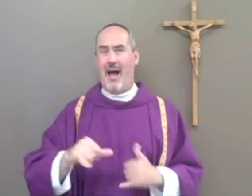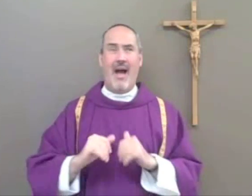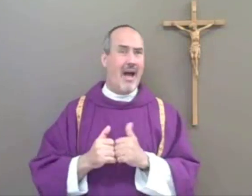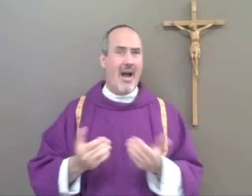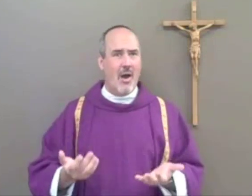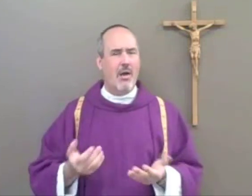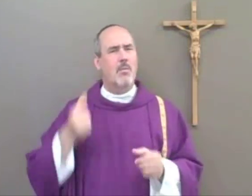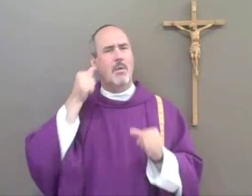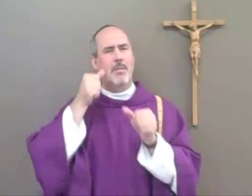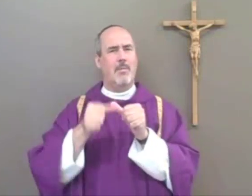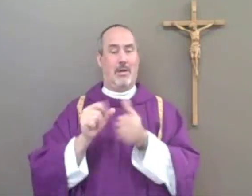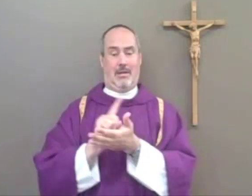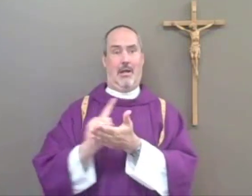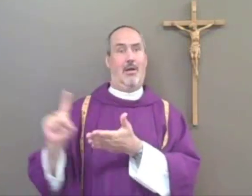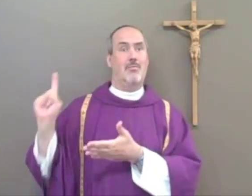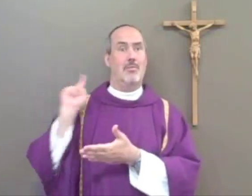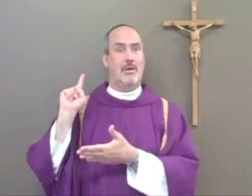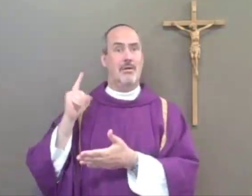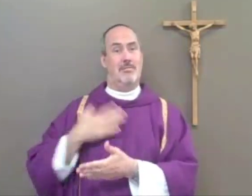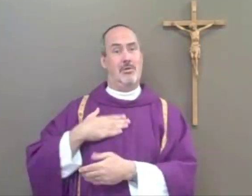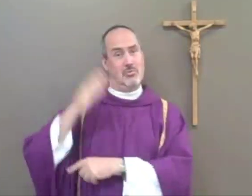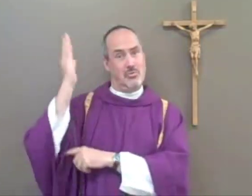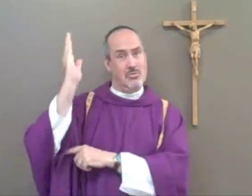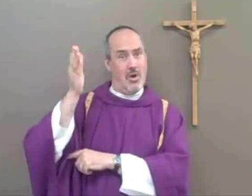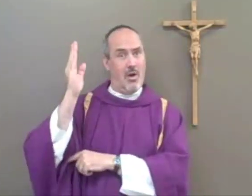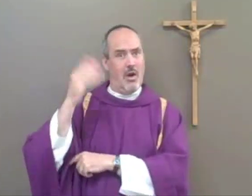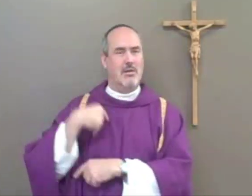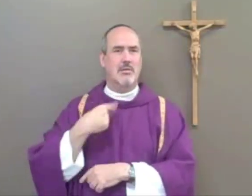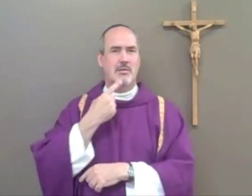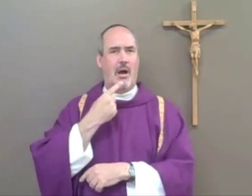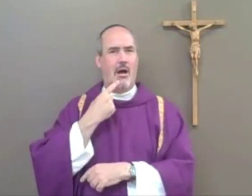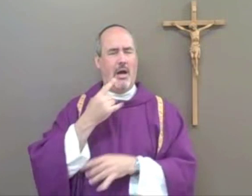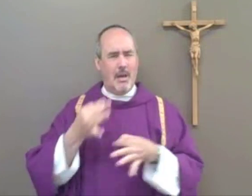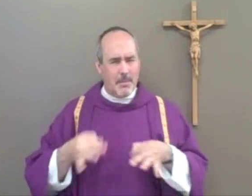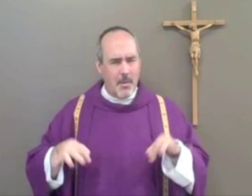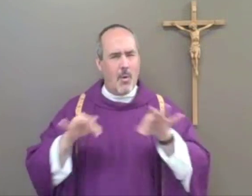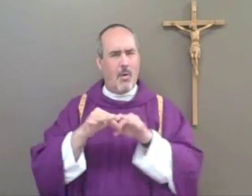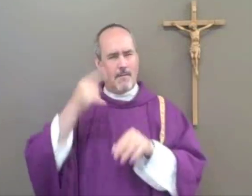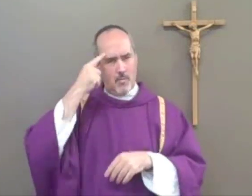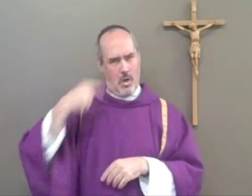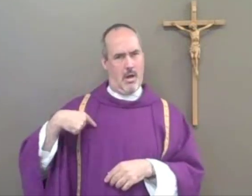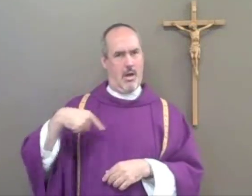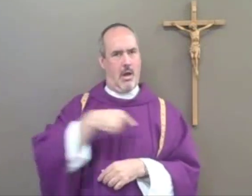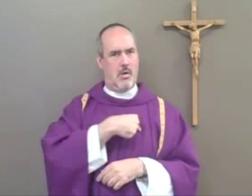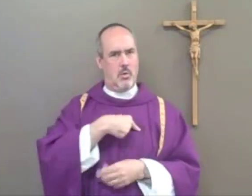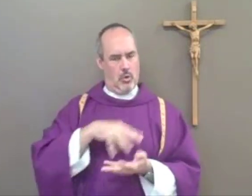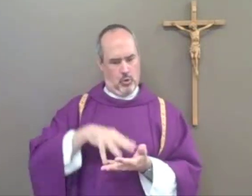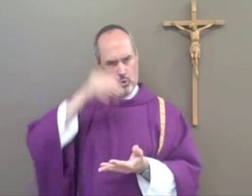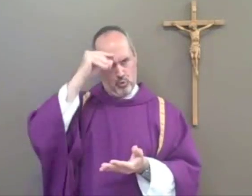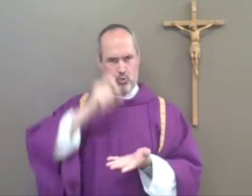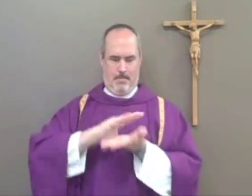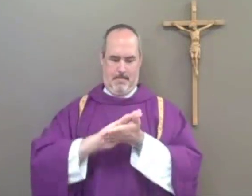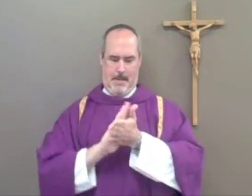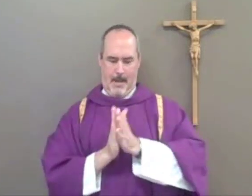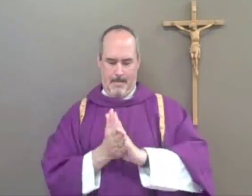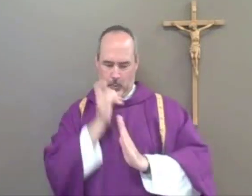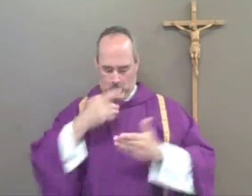right here on earth. And how do we do that? Well, if you remember the reading last week, and what I talked about last week,